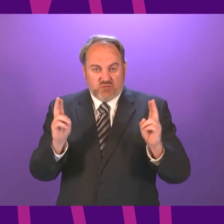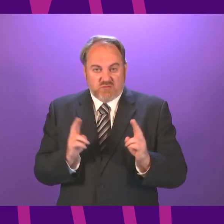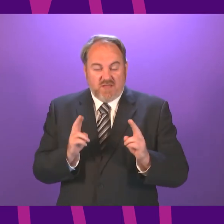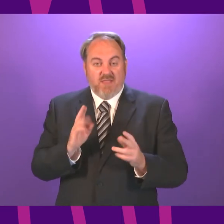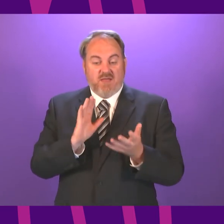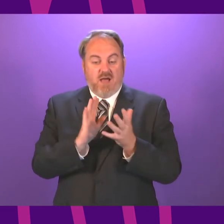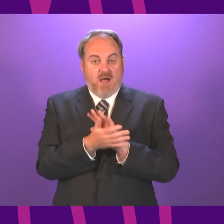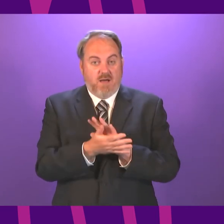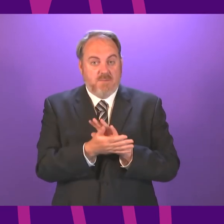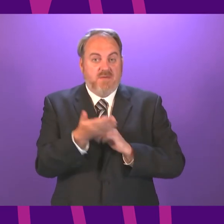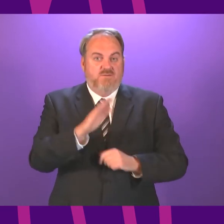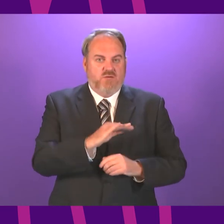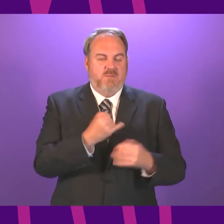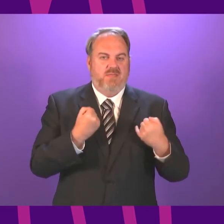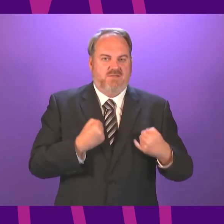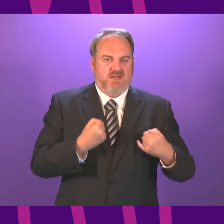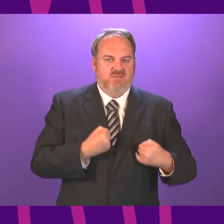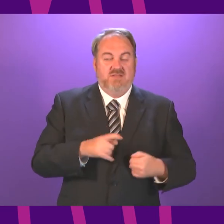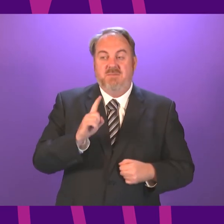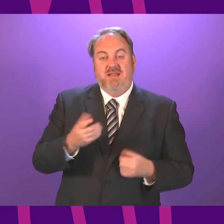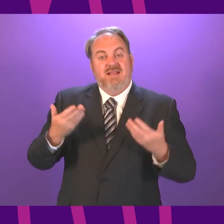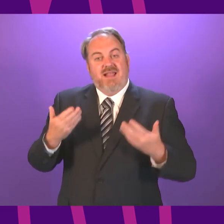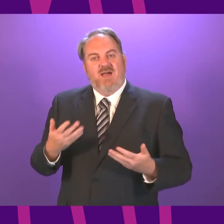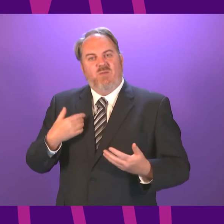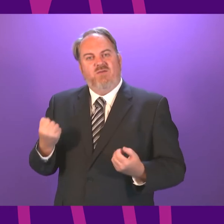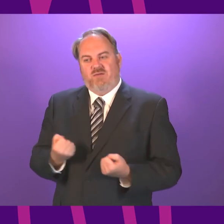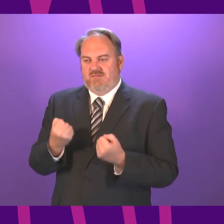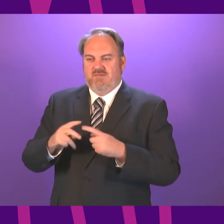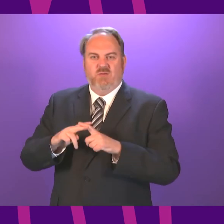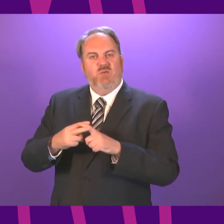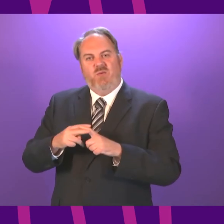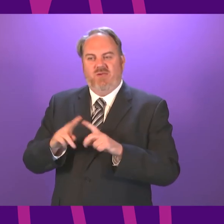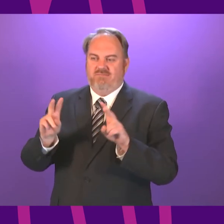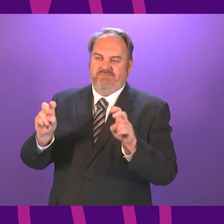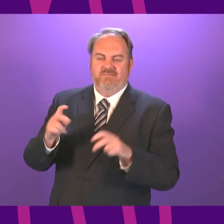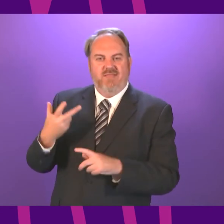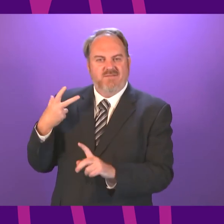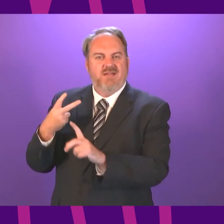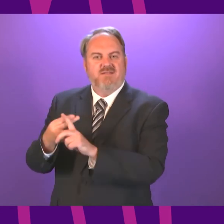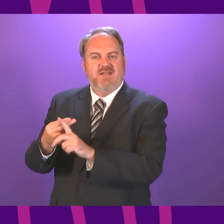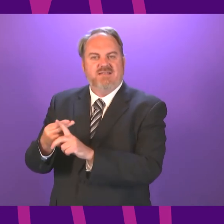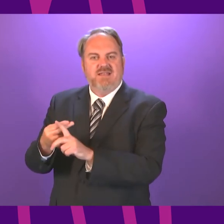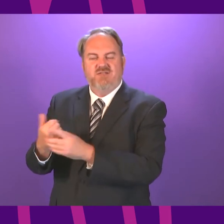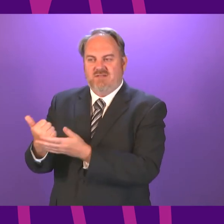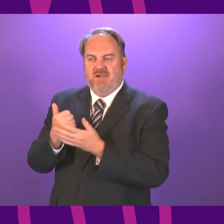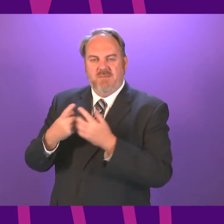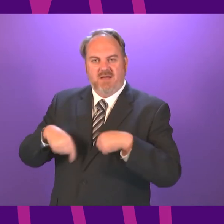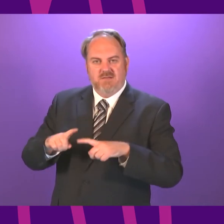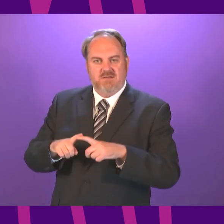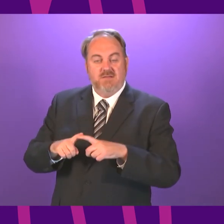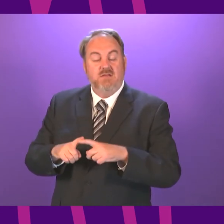that there are different ways with a vaccine to do that than has been the case previously. We want to see both testing and